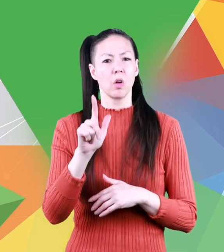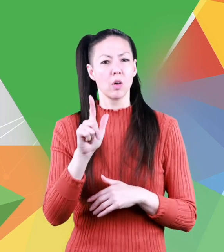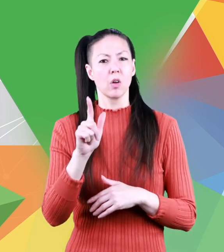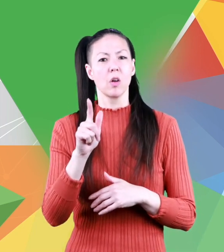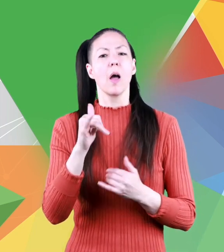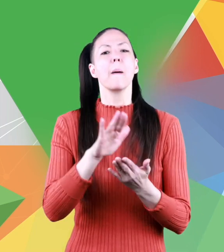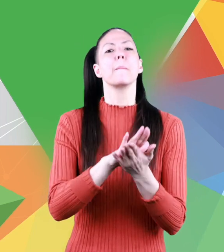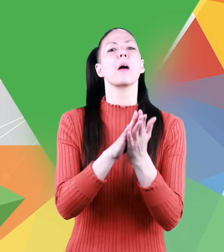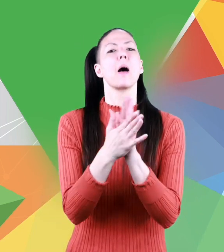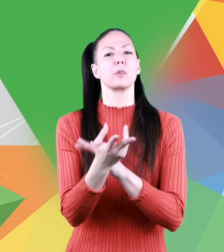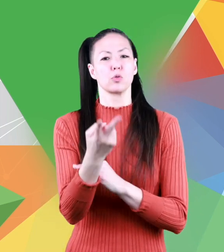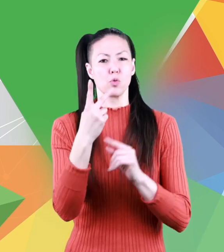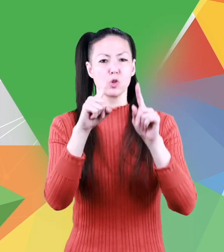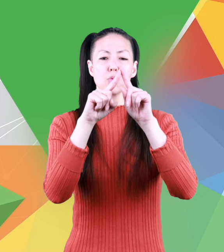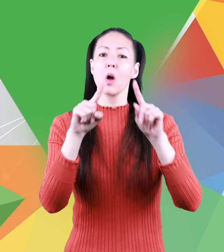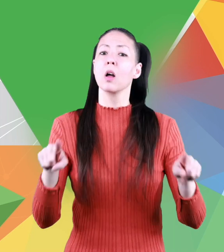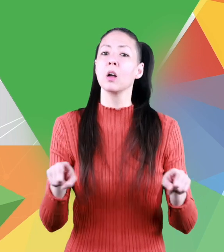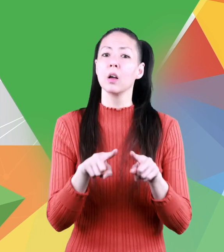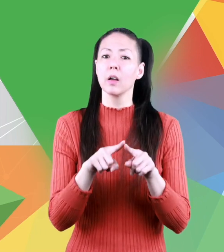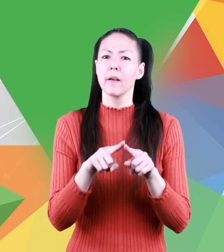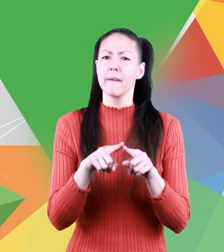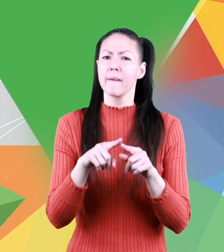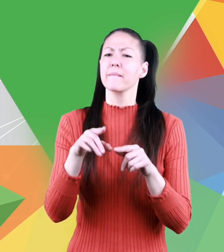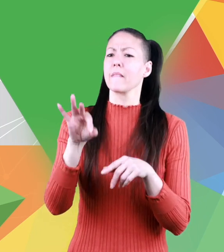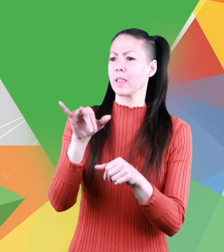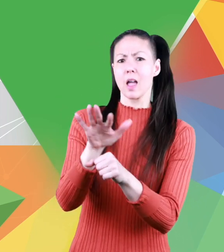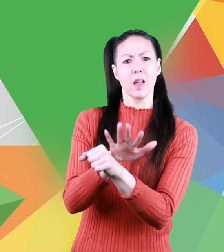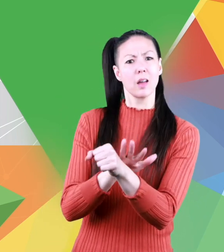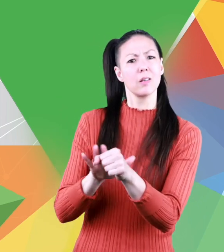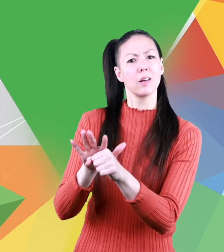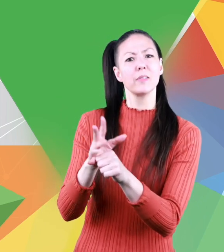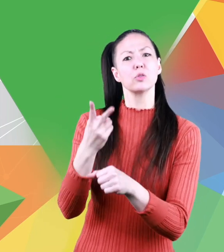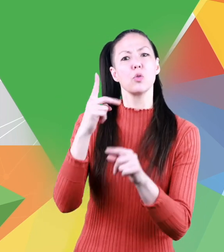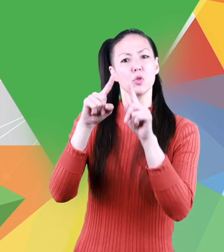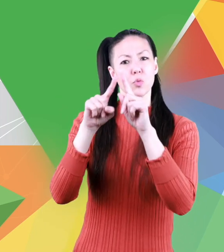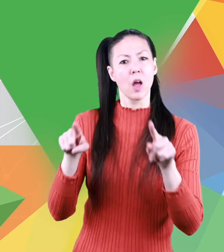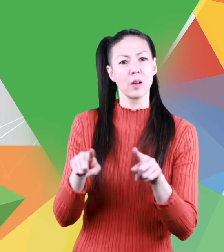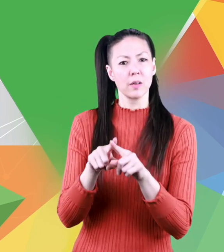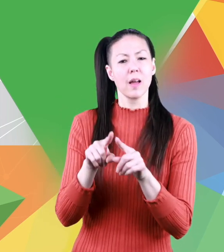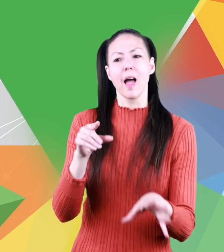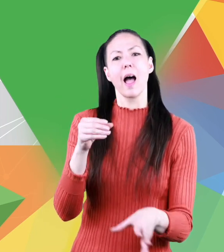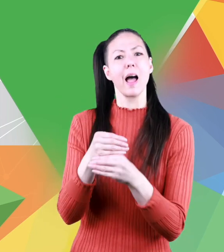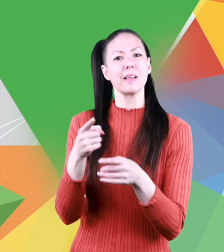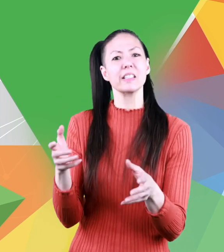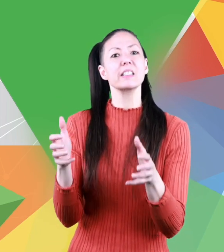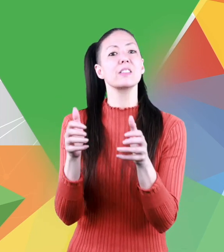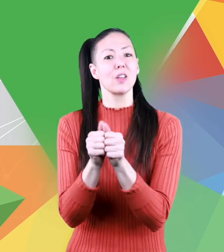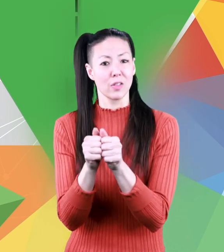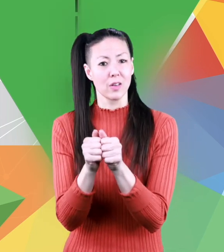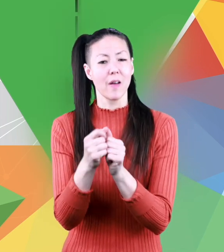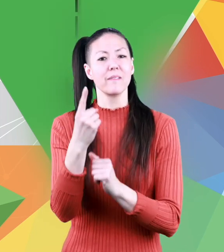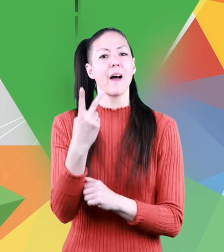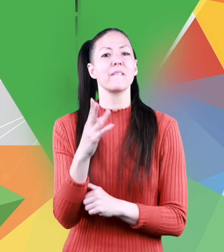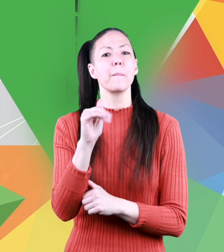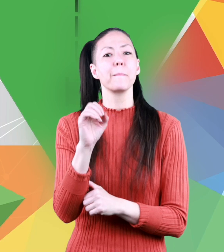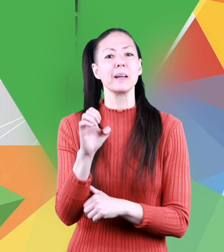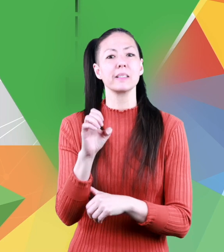turn it into two triangles then find the area of those two triangles separately and add them together one half base times